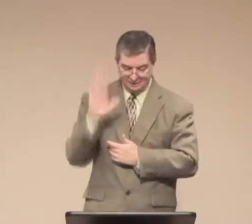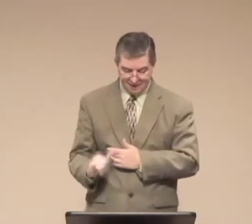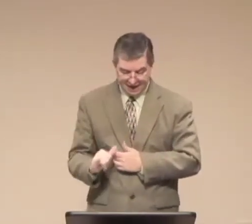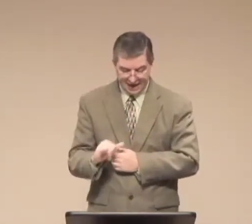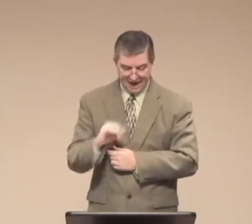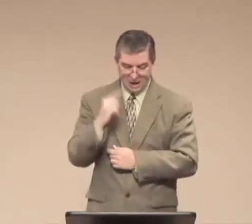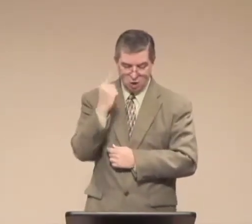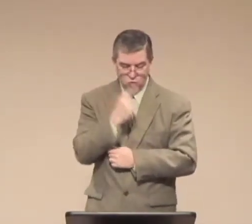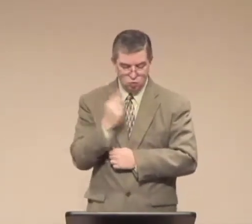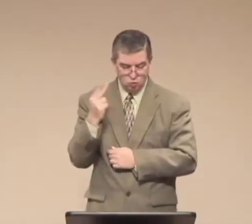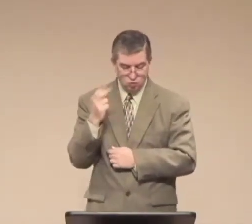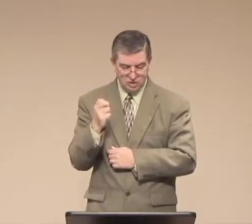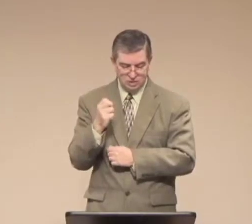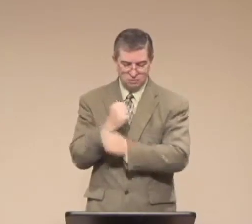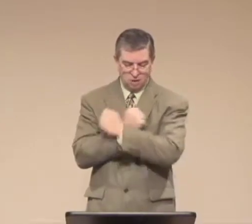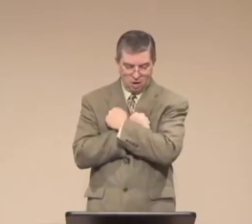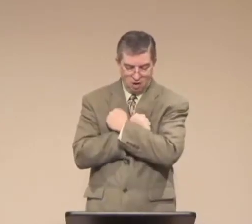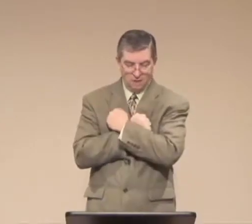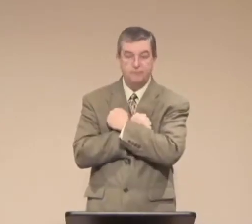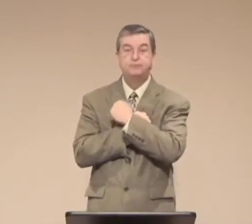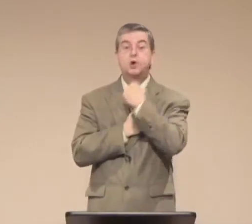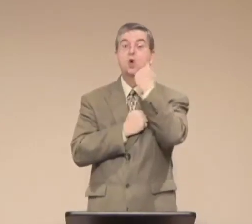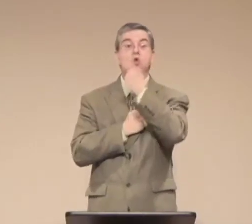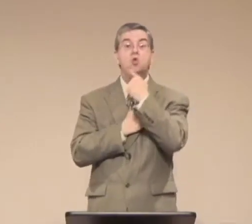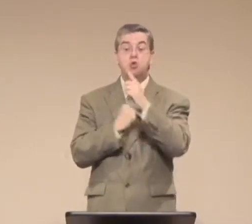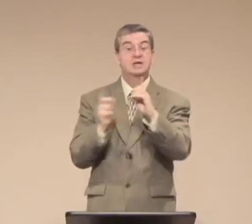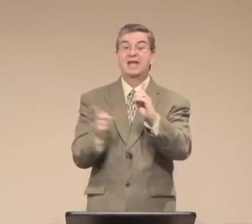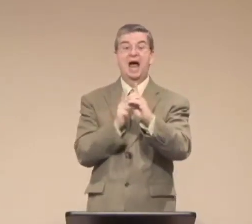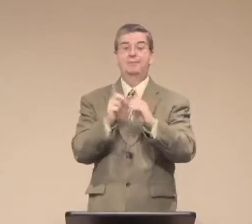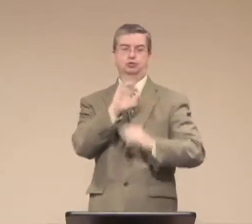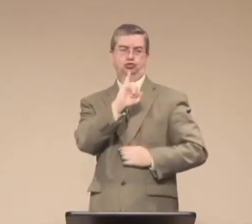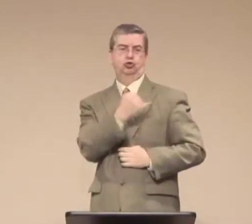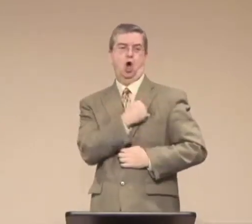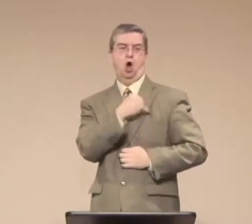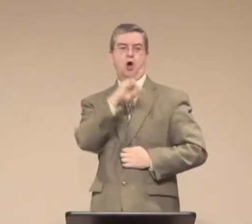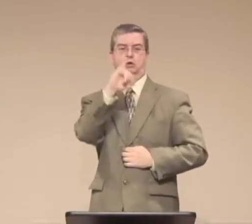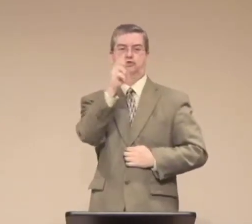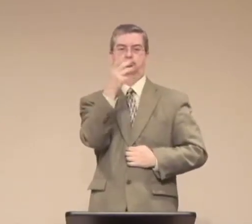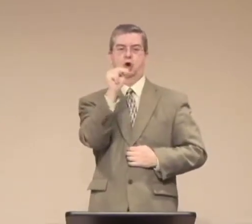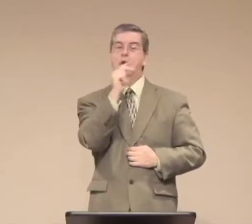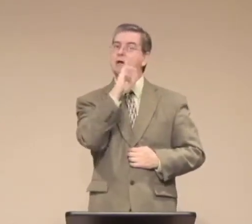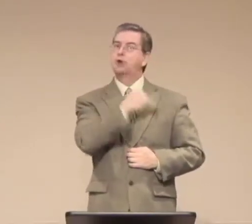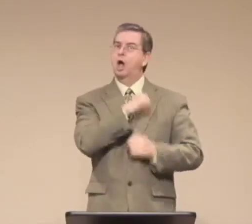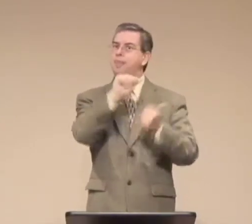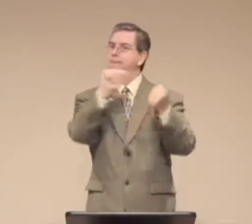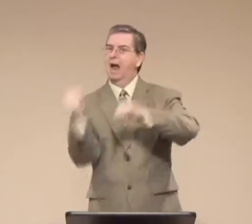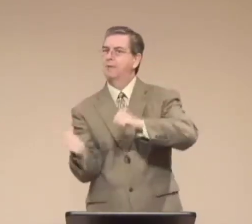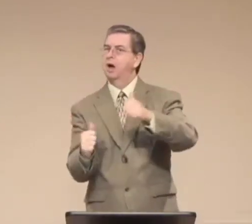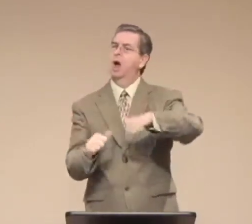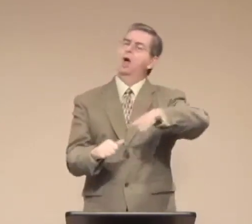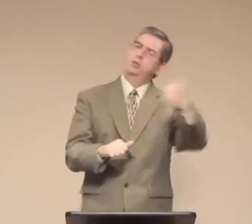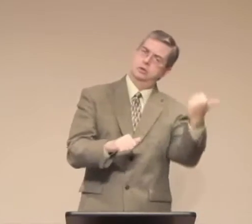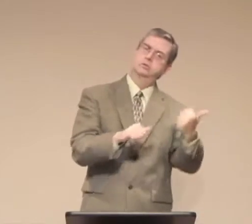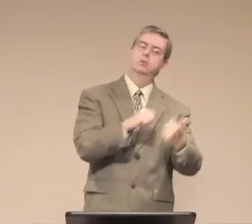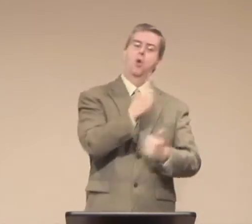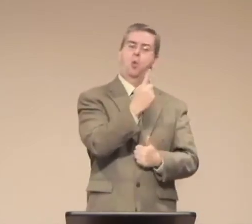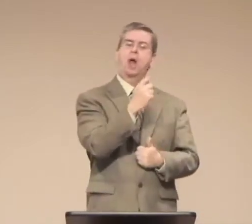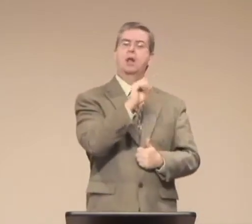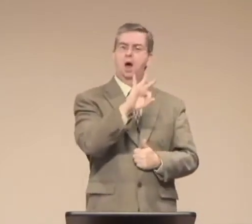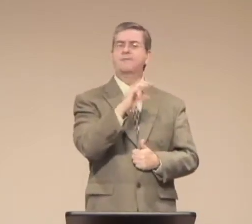Let's look at verse 26. This is when Jesus therefore saw his mother and the disciples standing by, whom he loved.